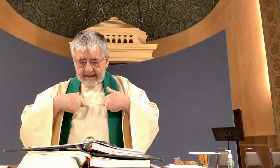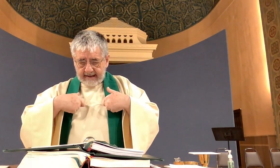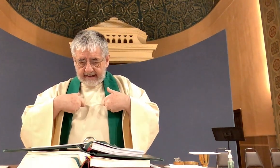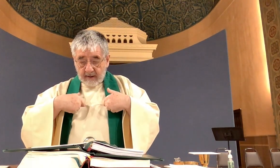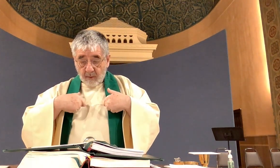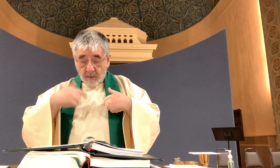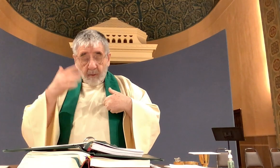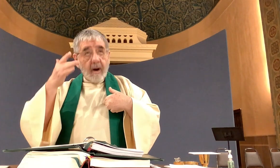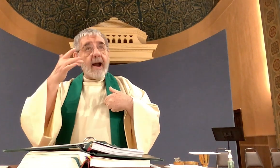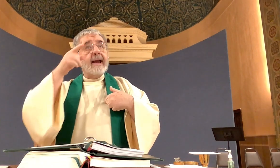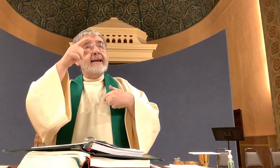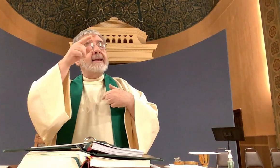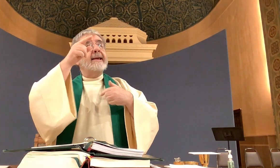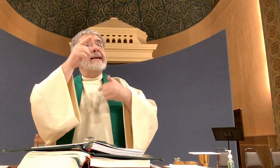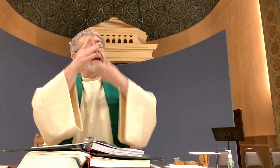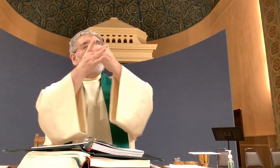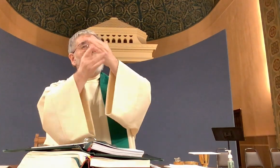because he has anointed me